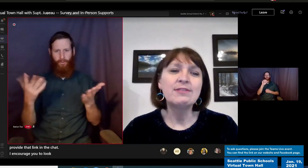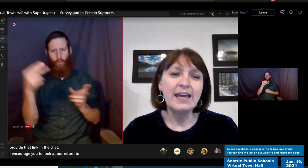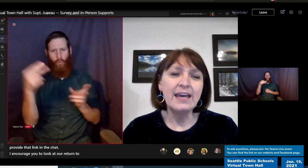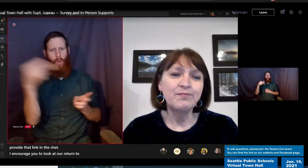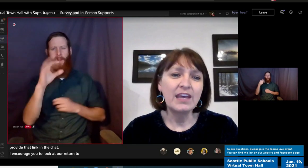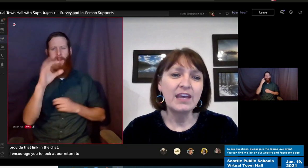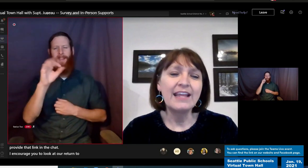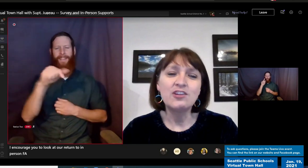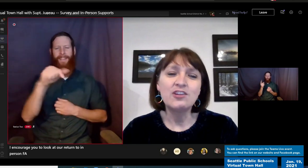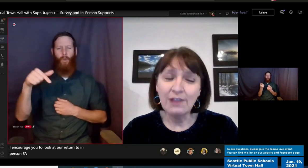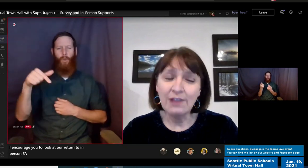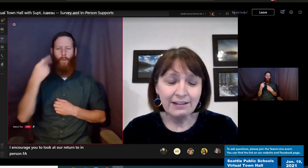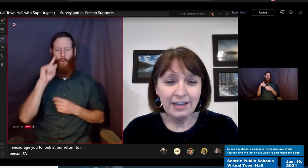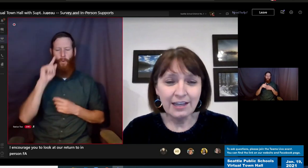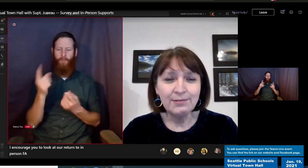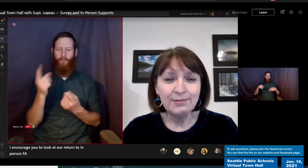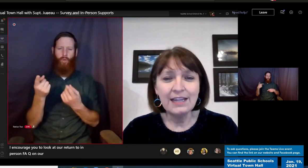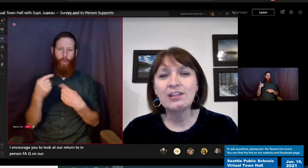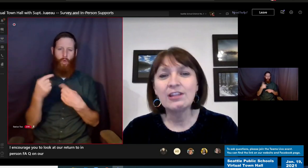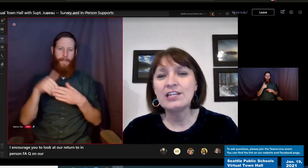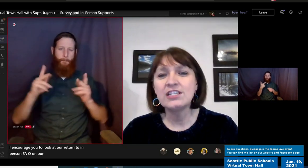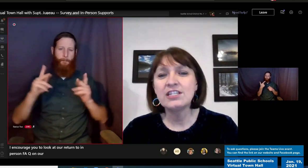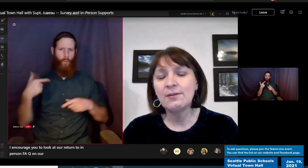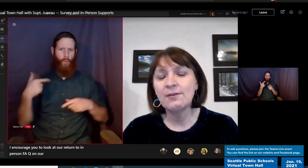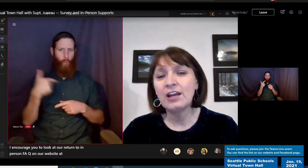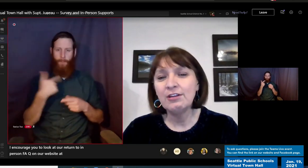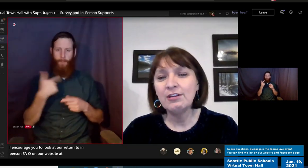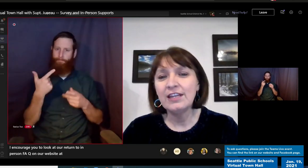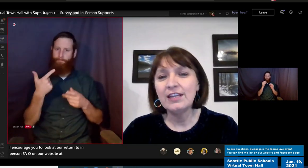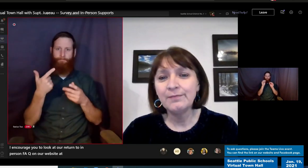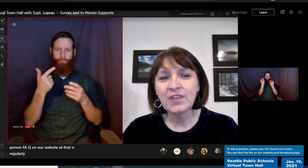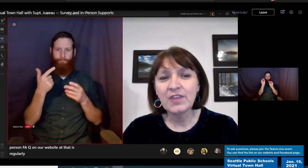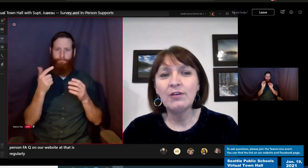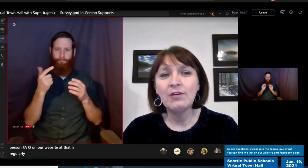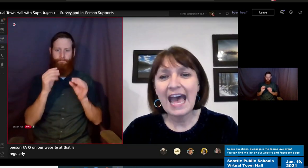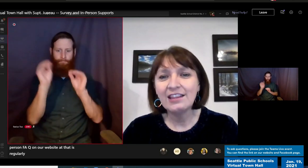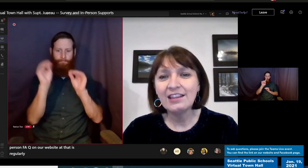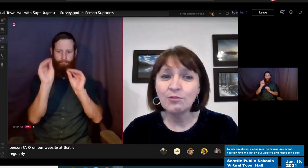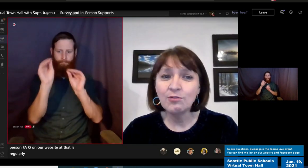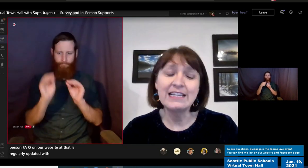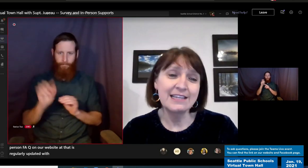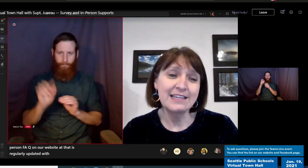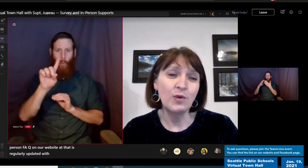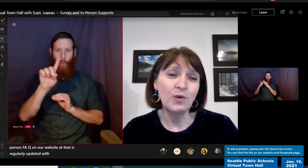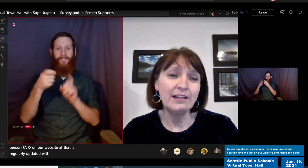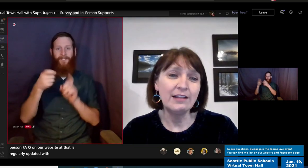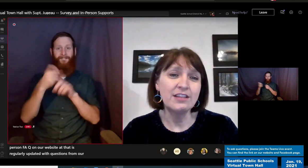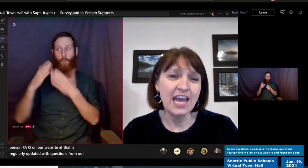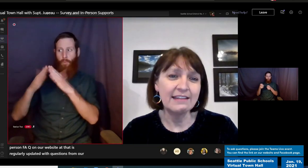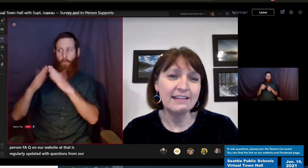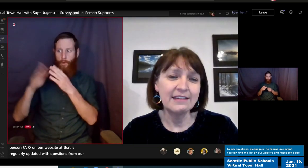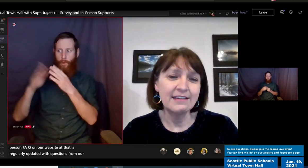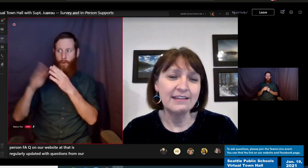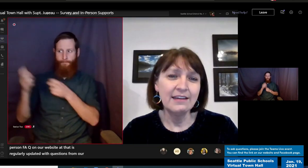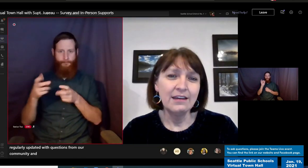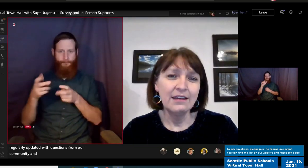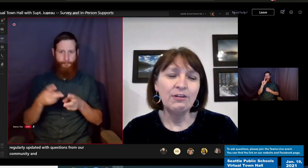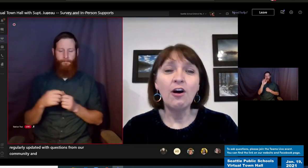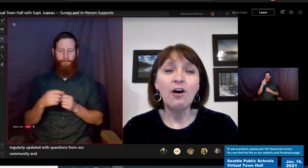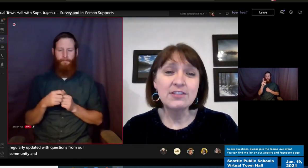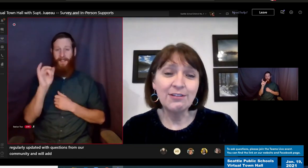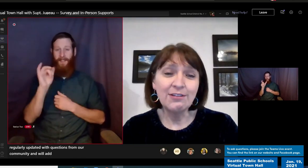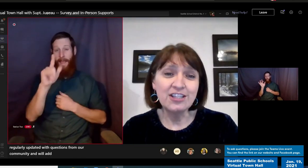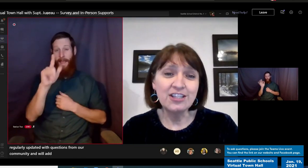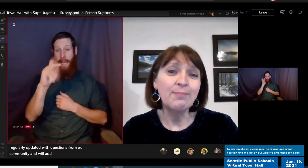that is regularly updated with questions from our community, and we'll add those links as well to the chat. We've also